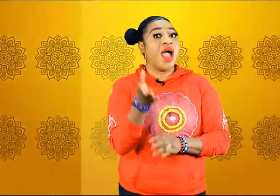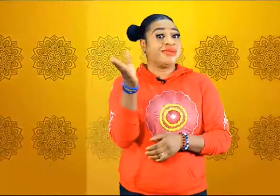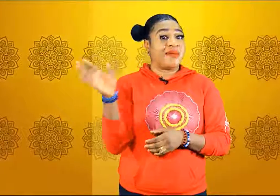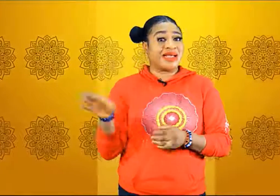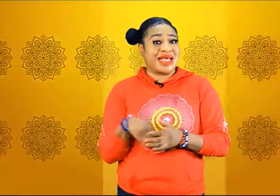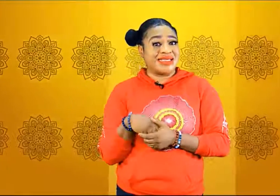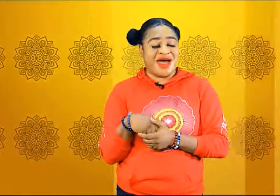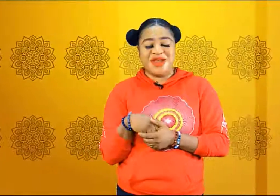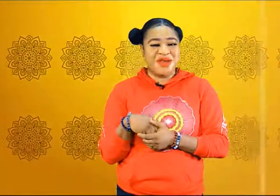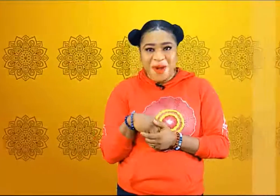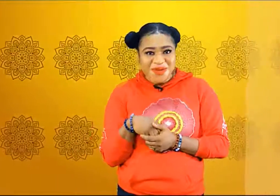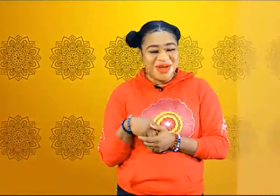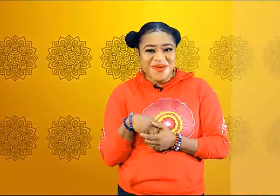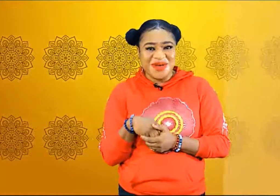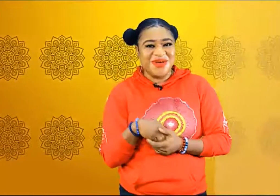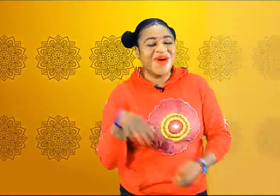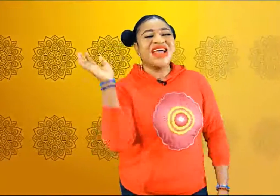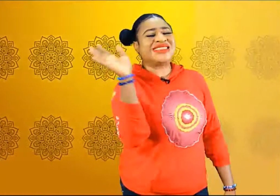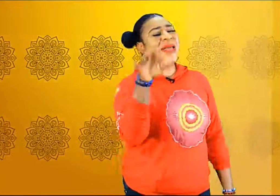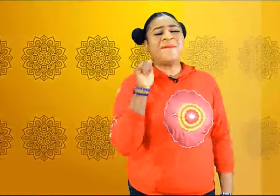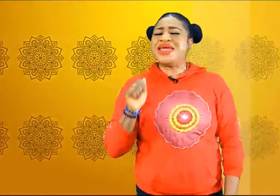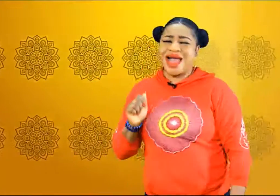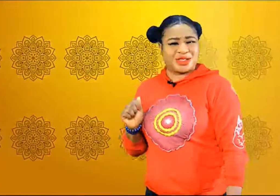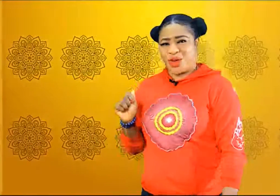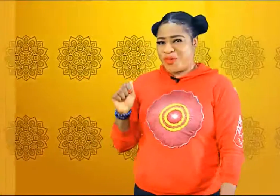no no no no no skimby yato